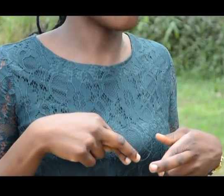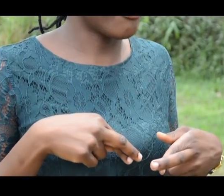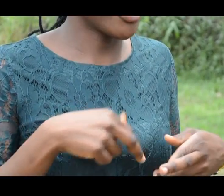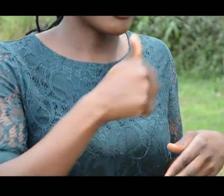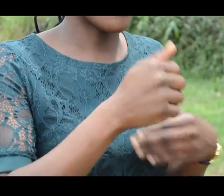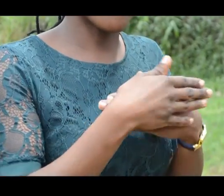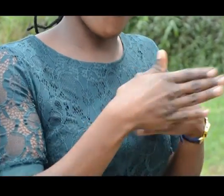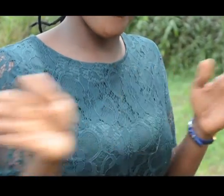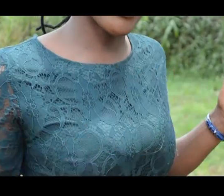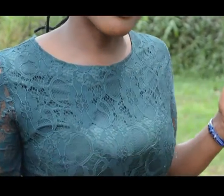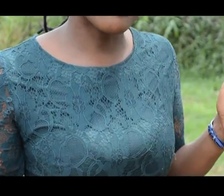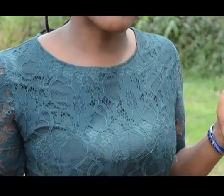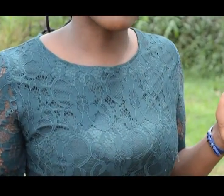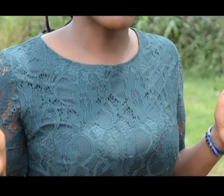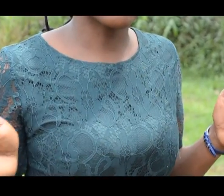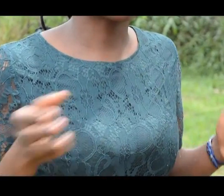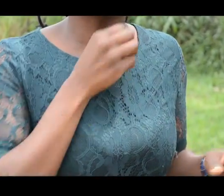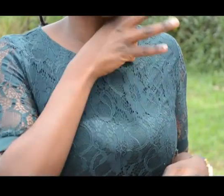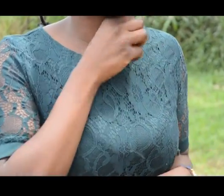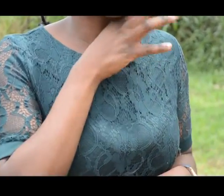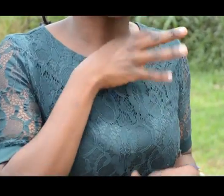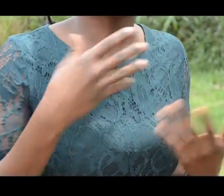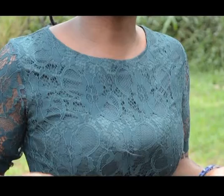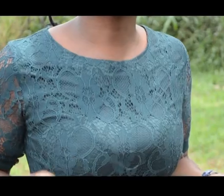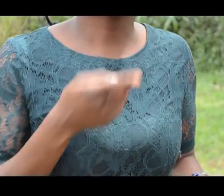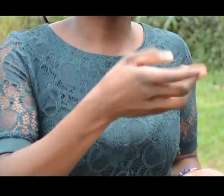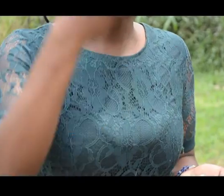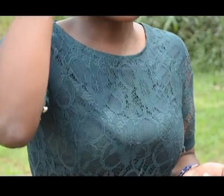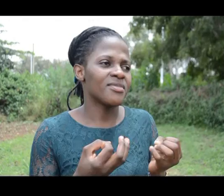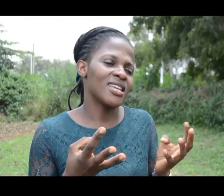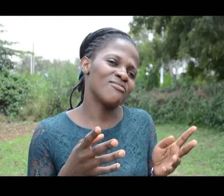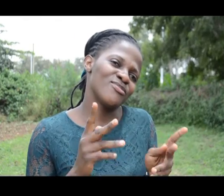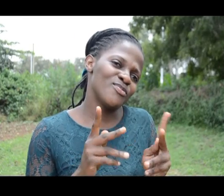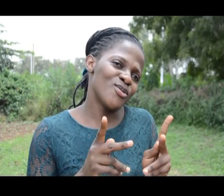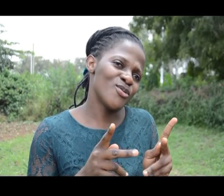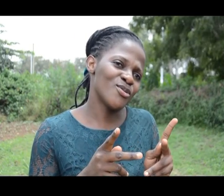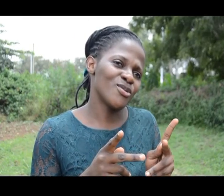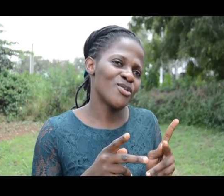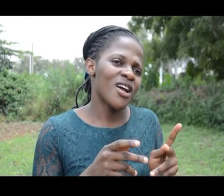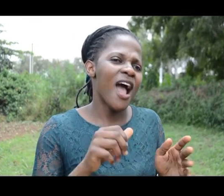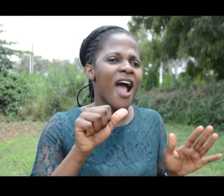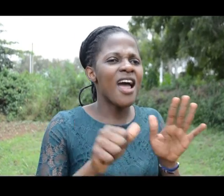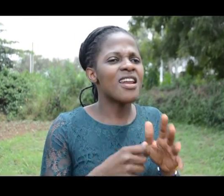It's a key factor that has helped me. Because for example, very many people,